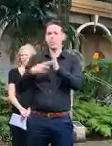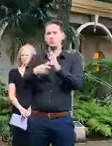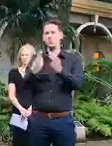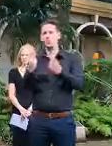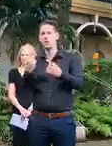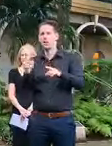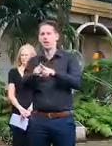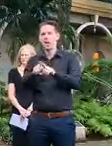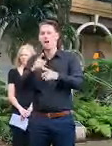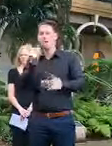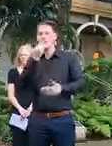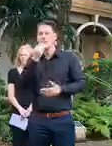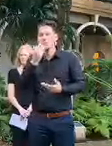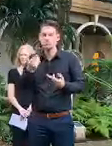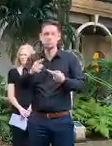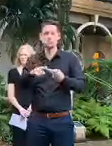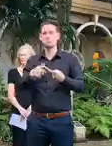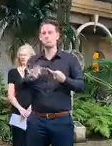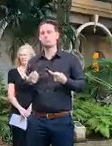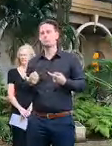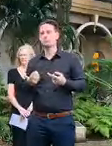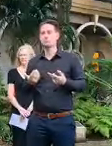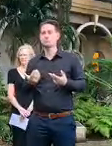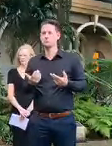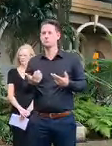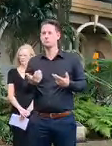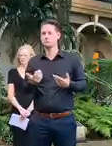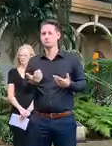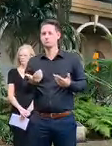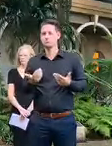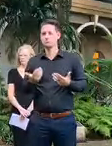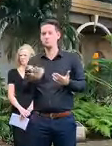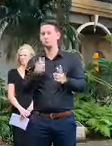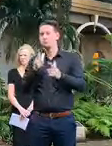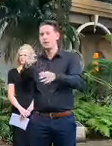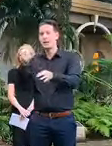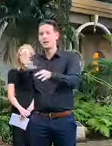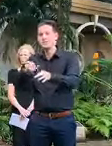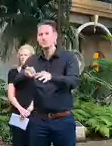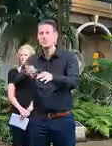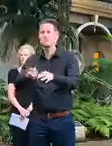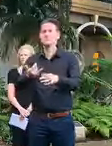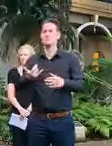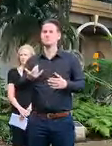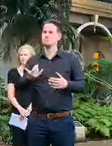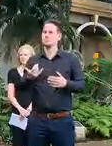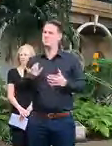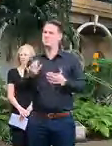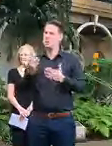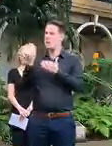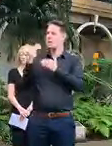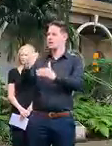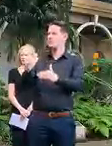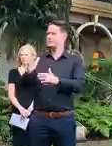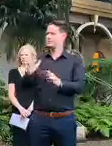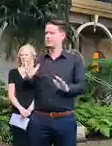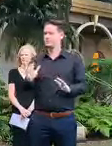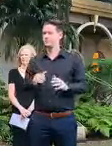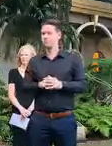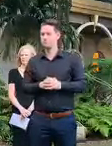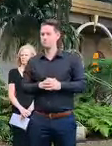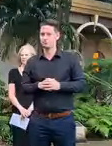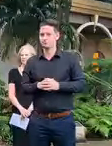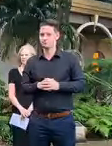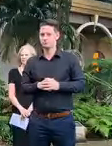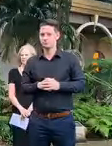do, such as grocery, shopping or going to the chemist. But honestly, now is